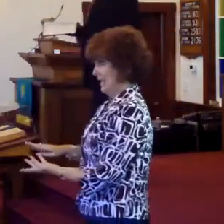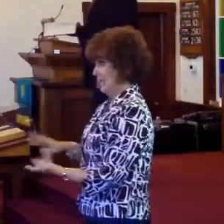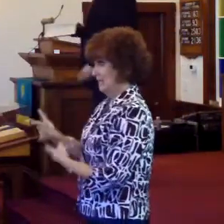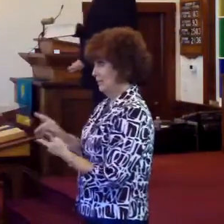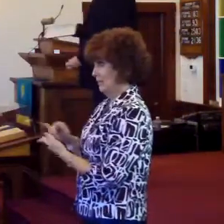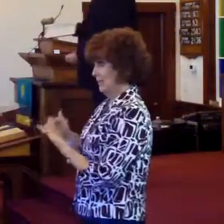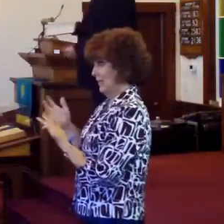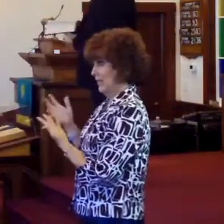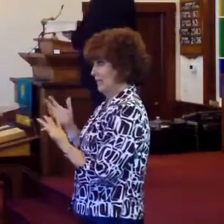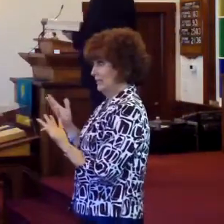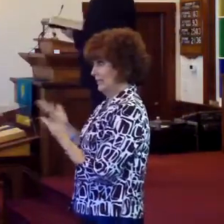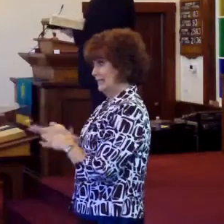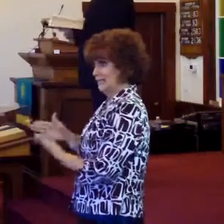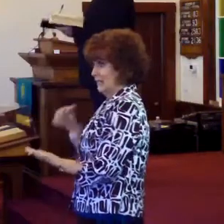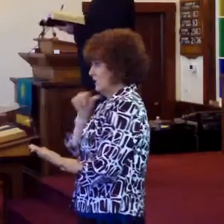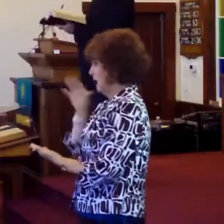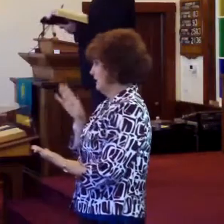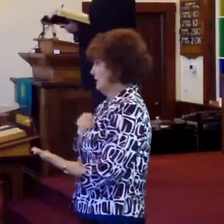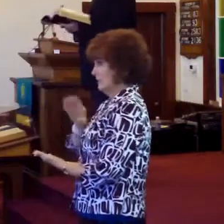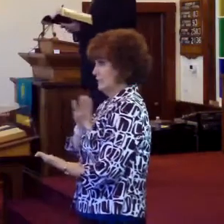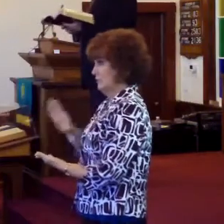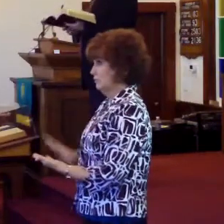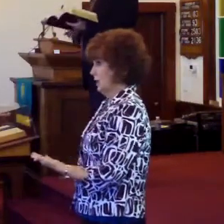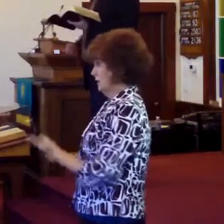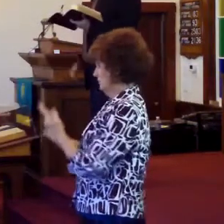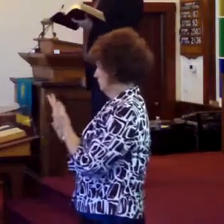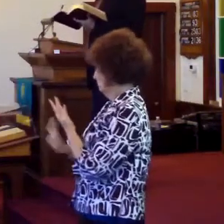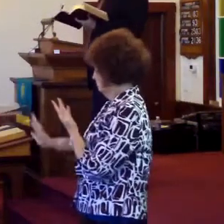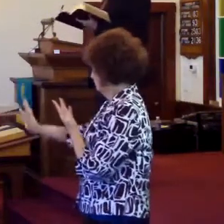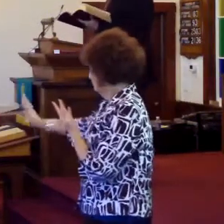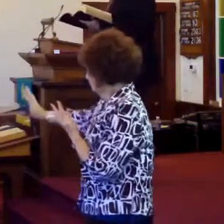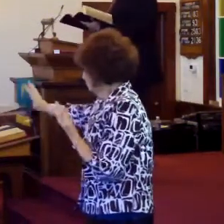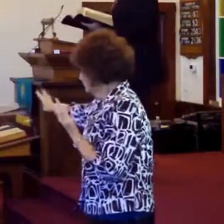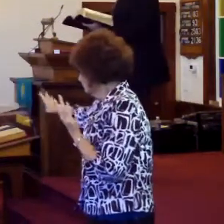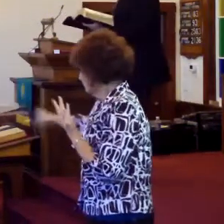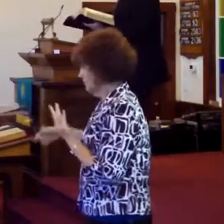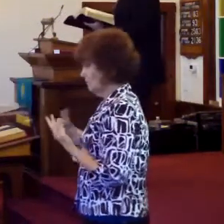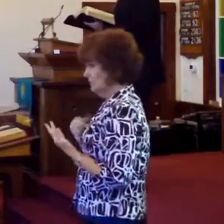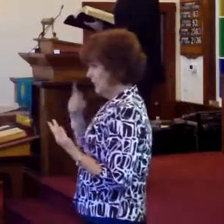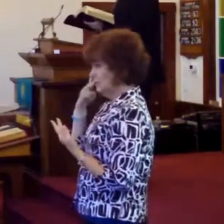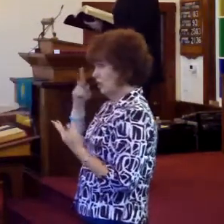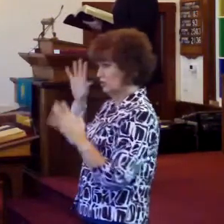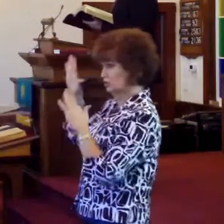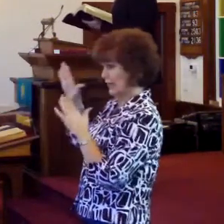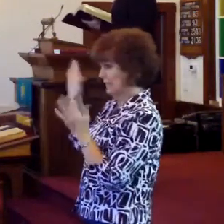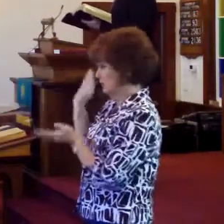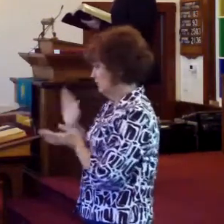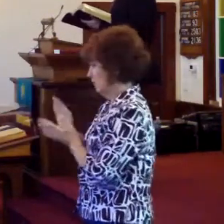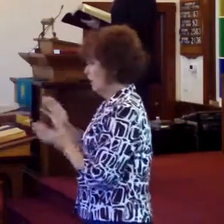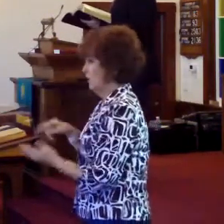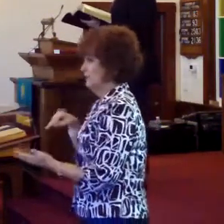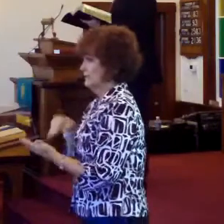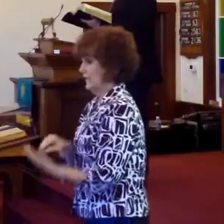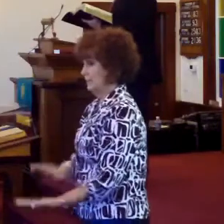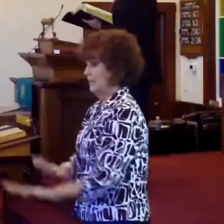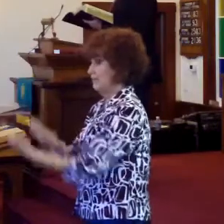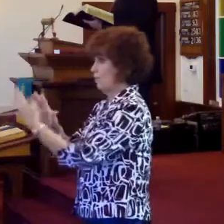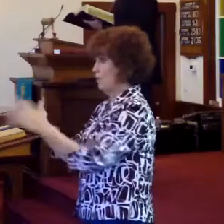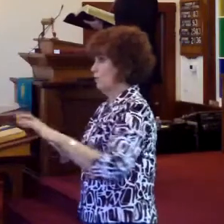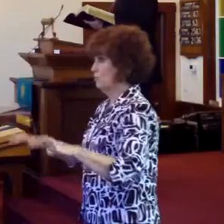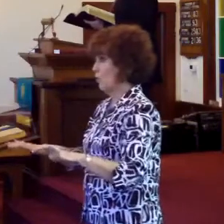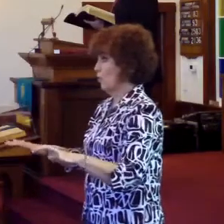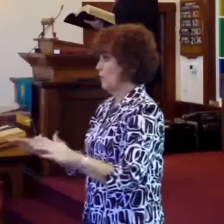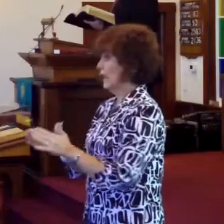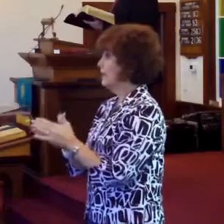and haven't accepted Christ as their Lord and Savior. And I saw the dead, great and small, standing before the throne, and the books were